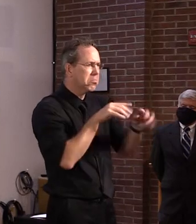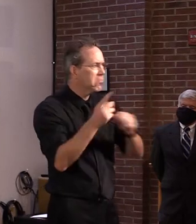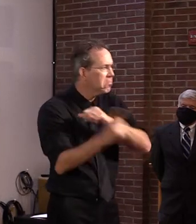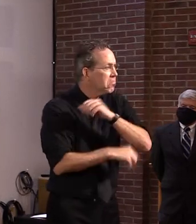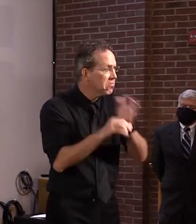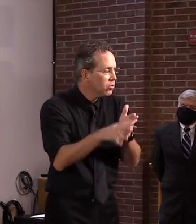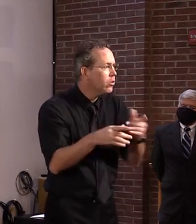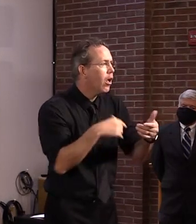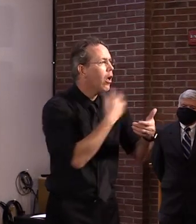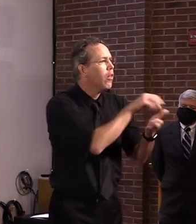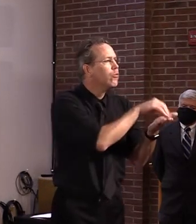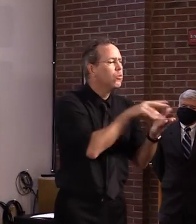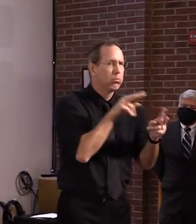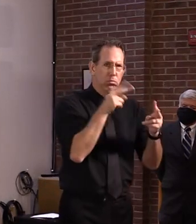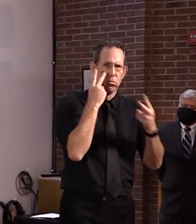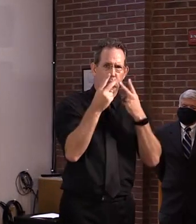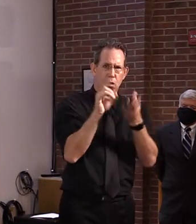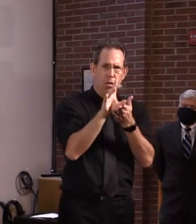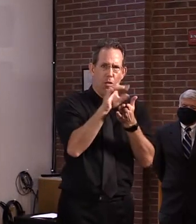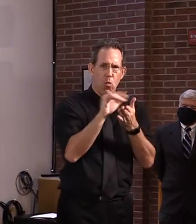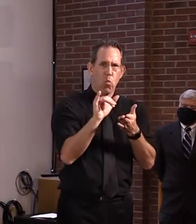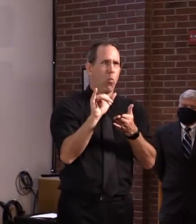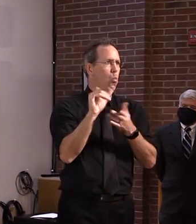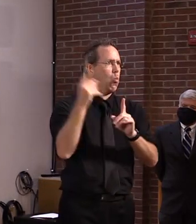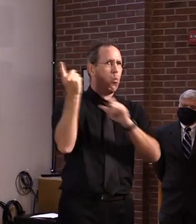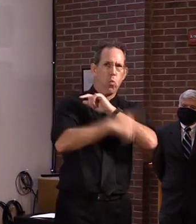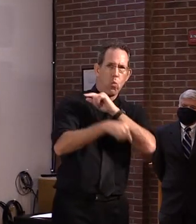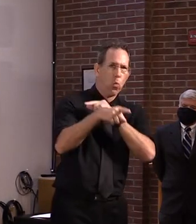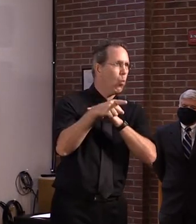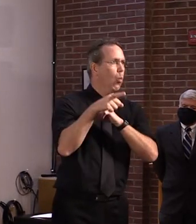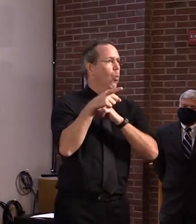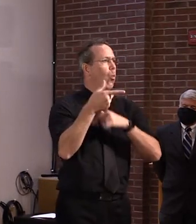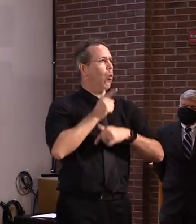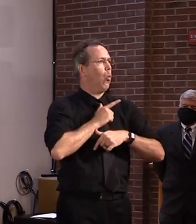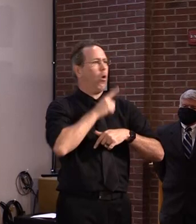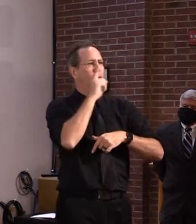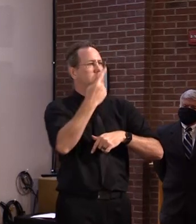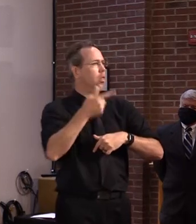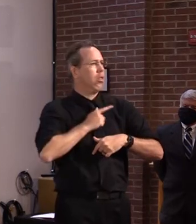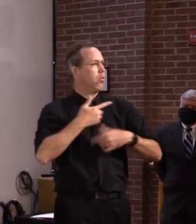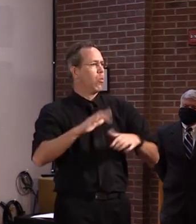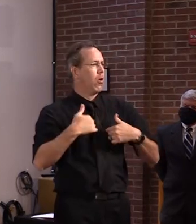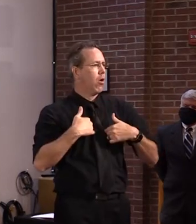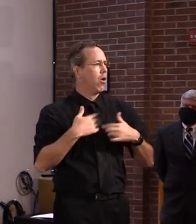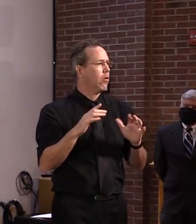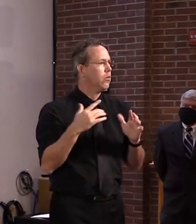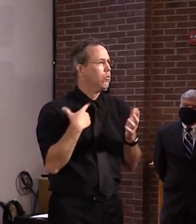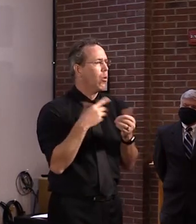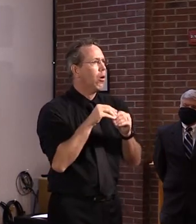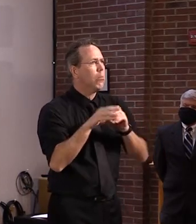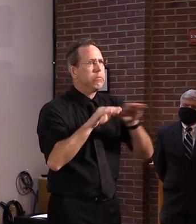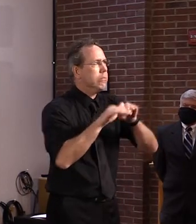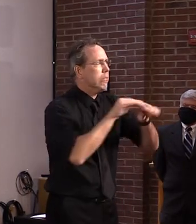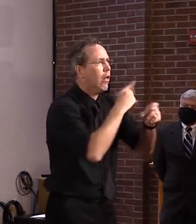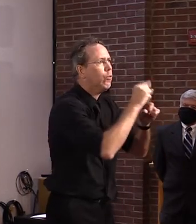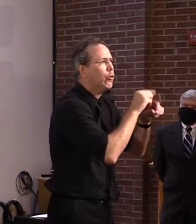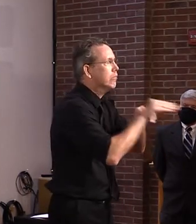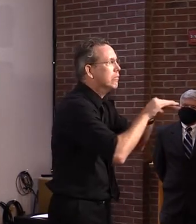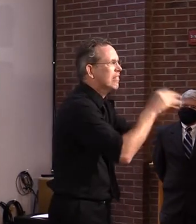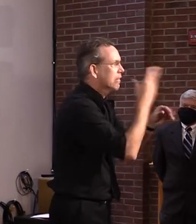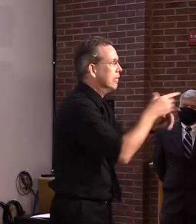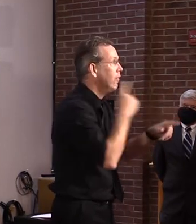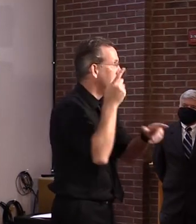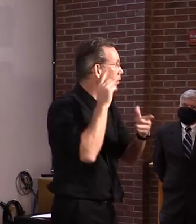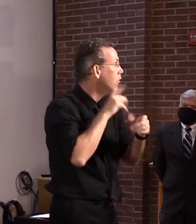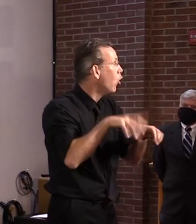there isn't going to be any, uh, forgivance, uh, of that. Uh, and that they will, um, follow the rules or they'll go home. I